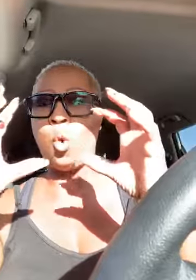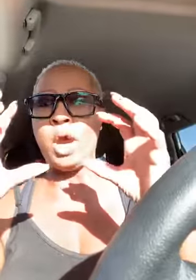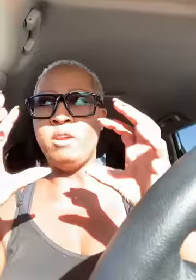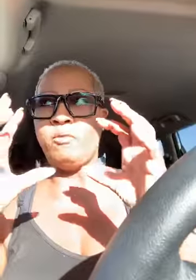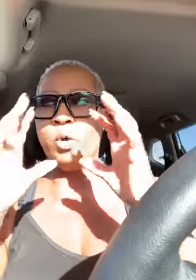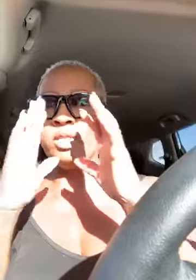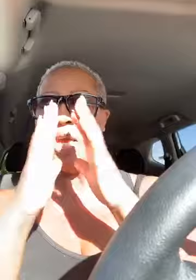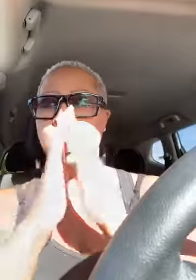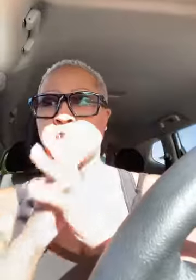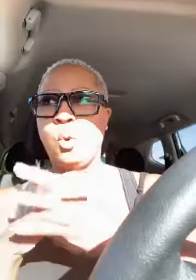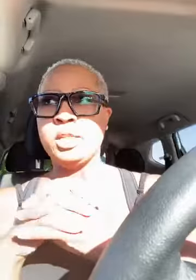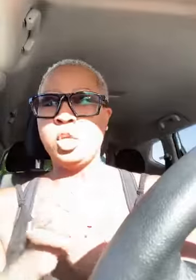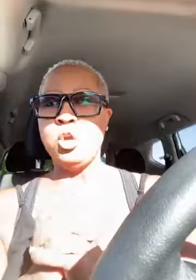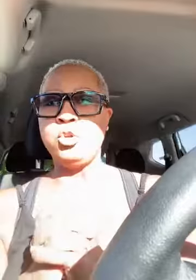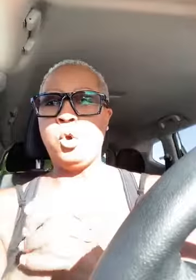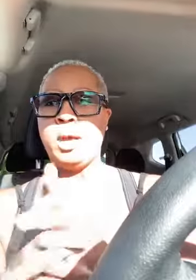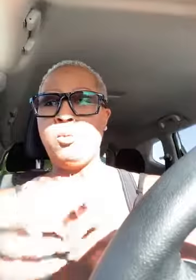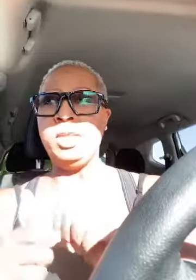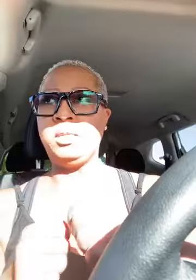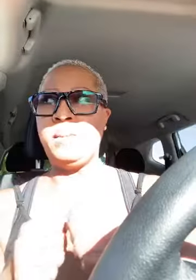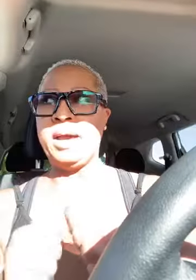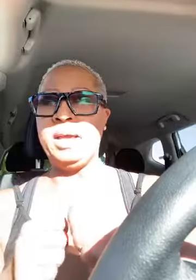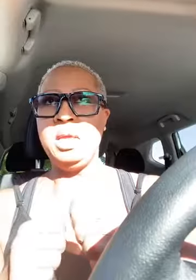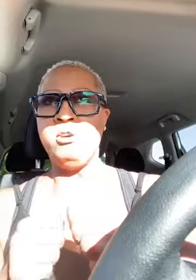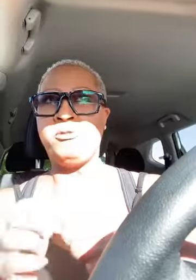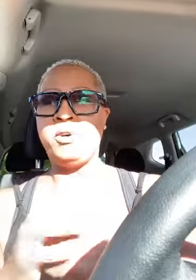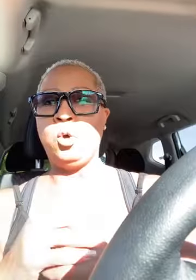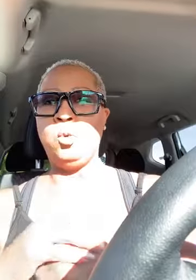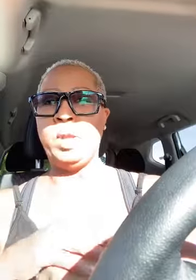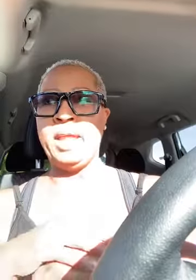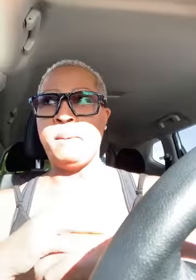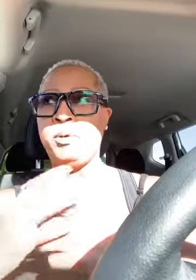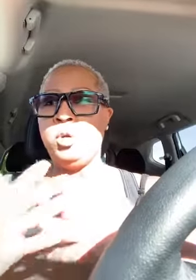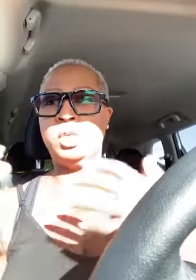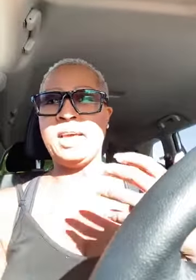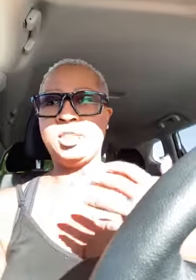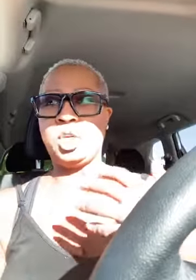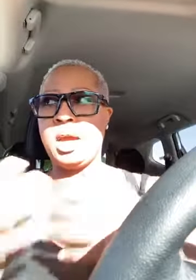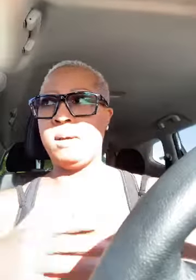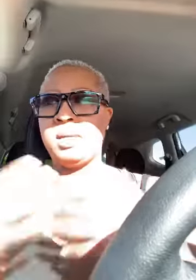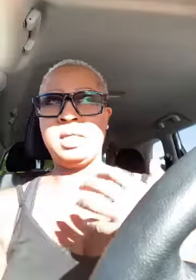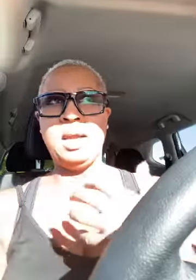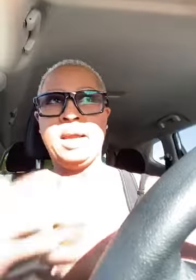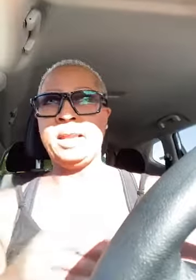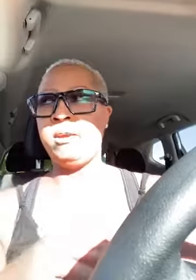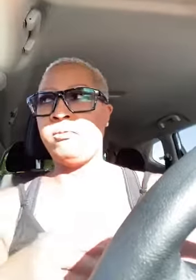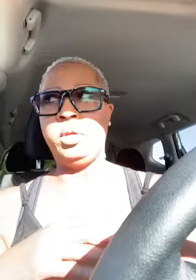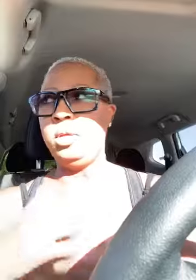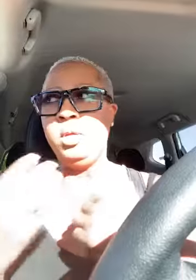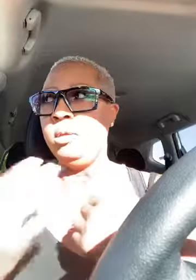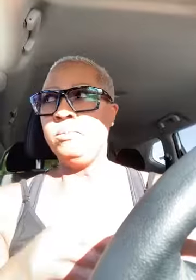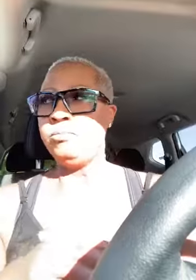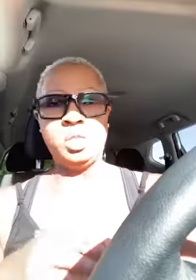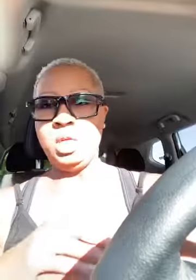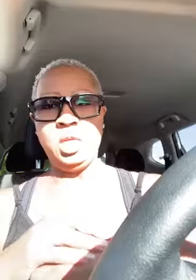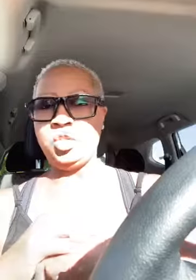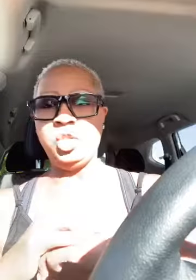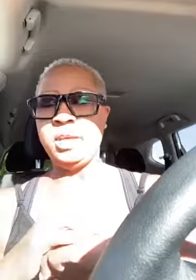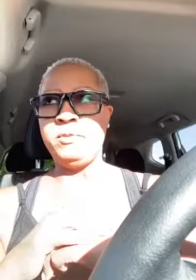quiet voice so i turned on i went to my phone and i put on tasha cobb's i think i got every cd she's ever